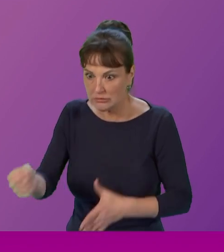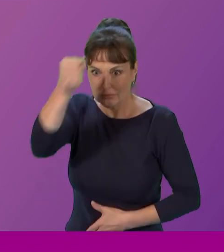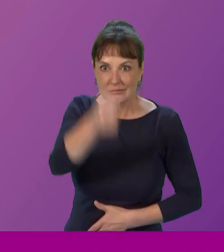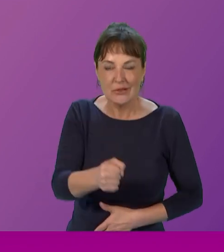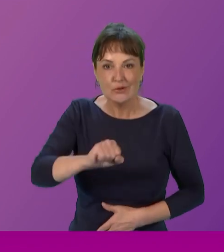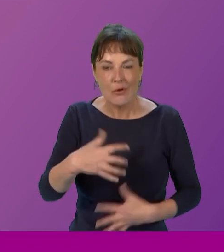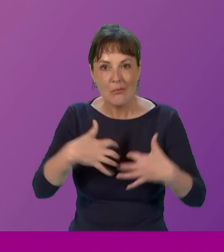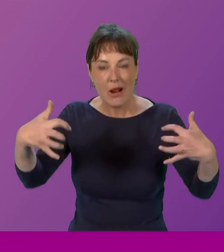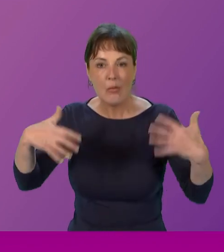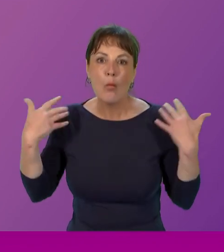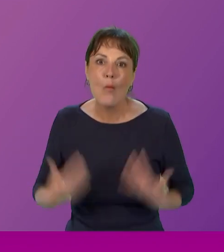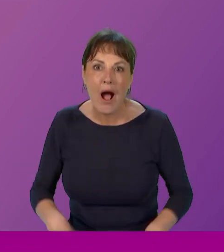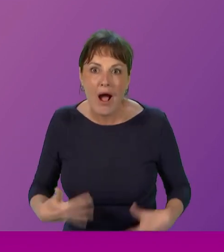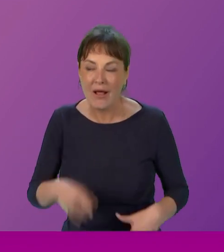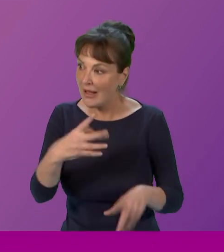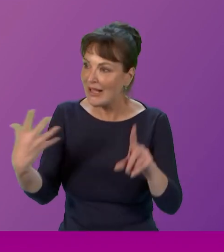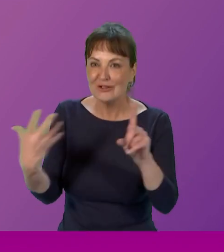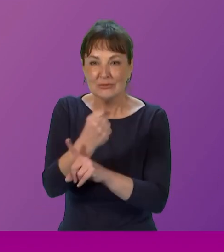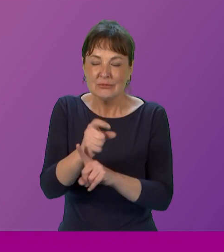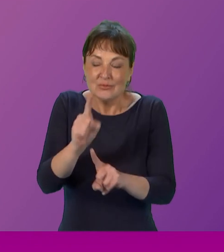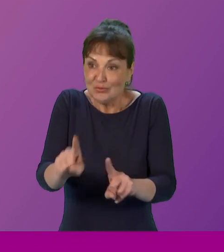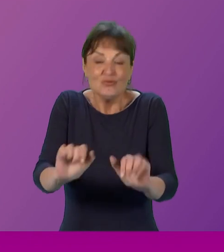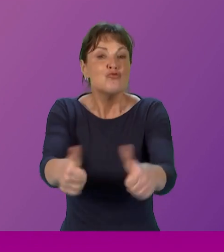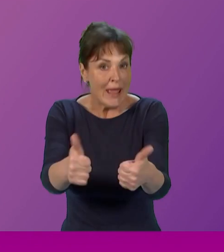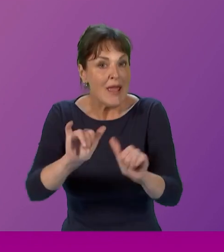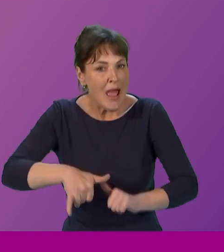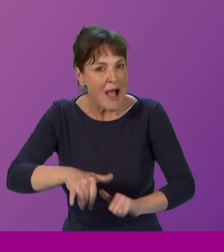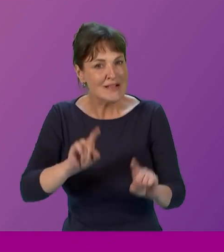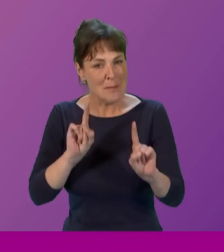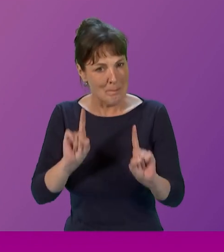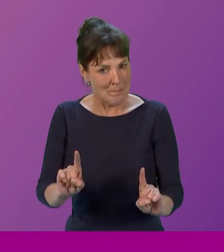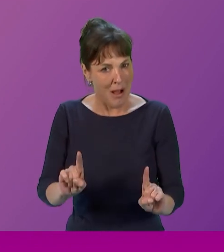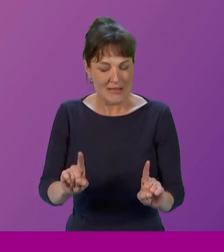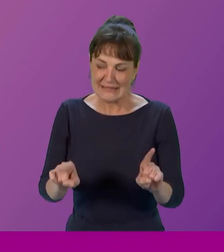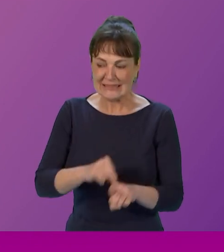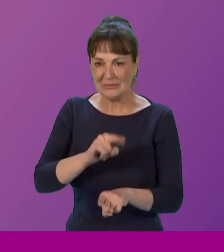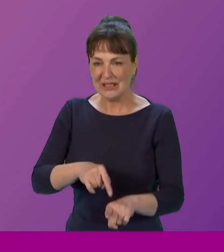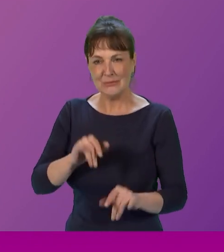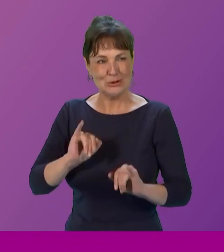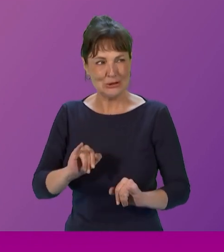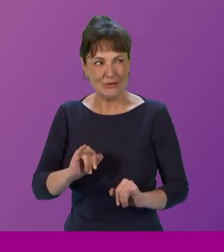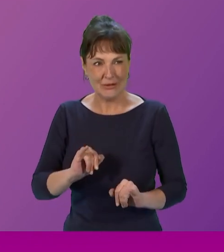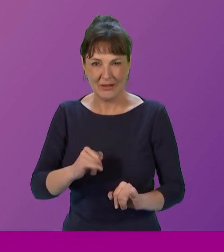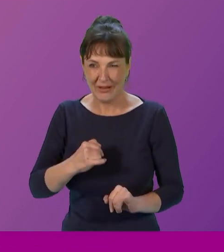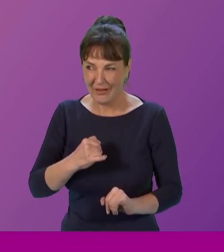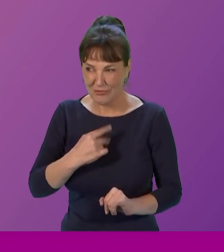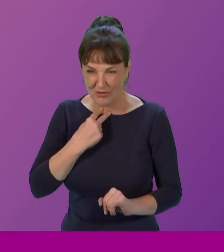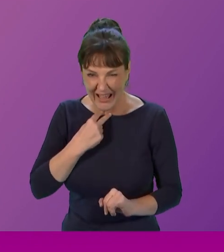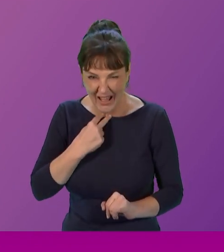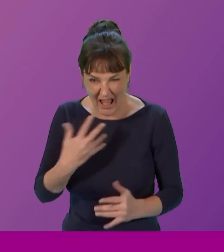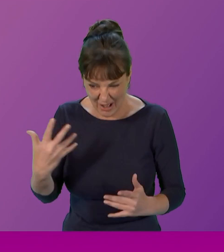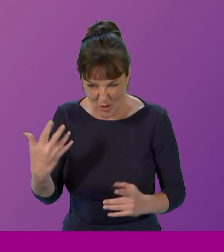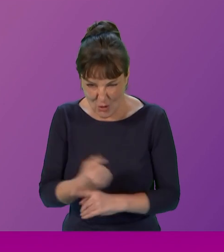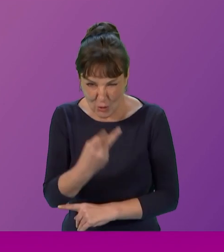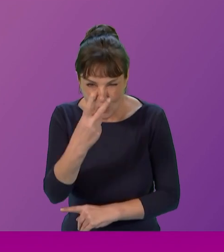I mean, it was great, but also with regret that it actually took 20 years for that to happen. Um, so I